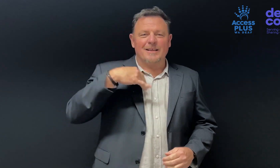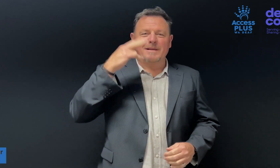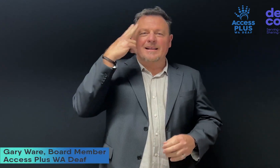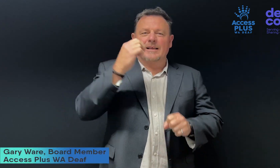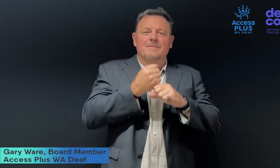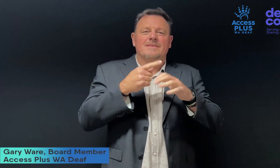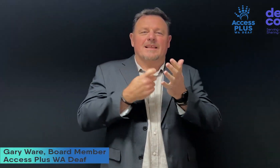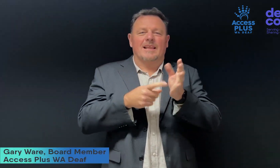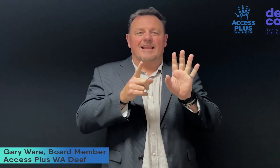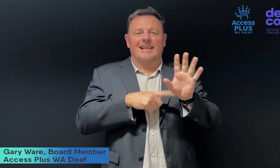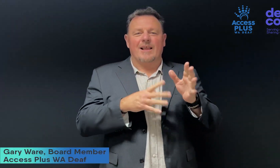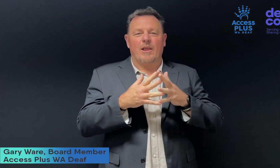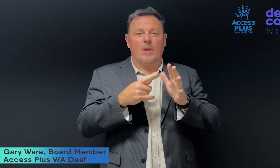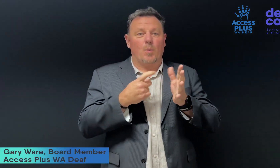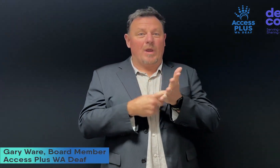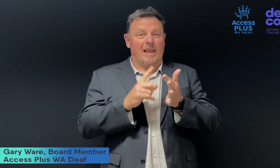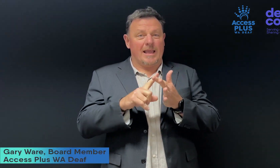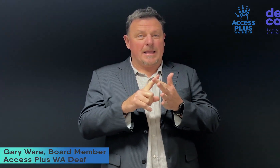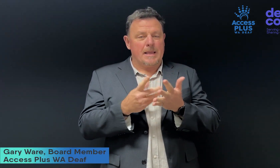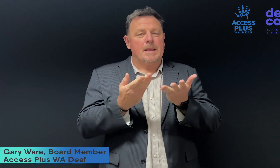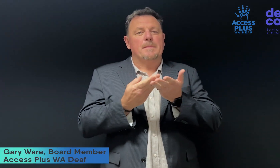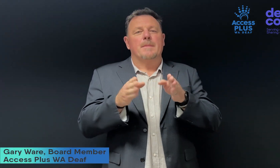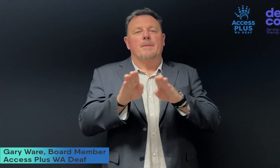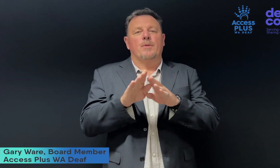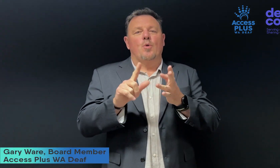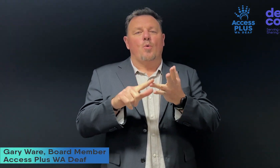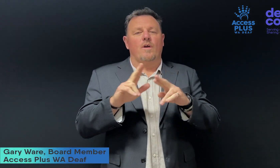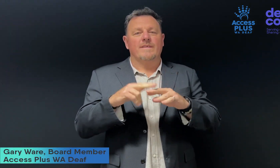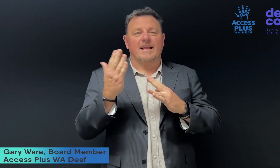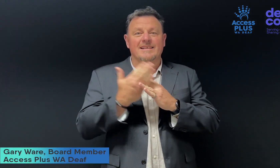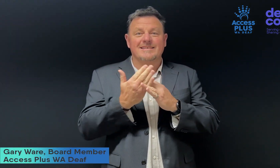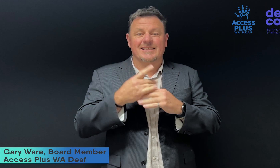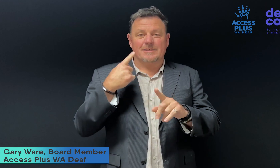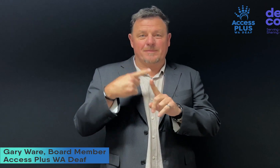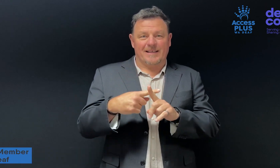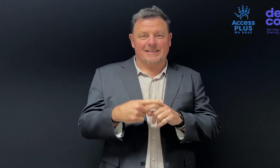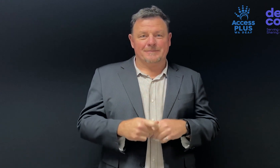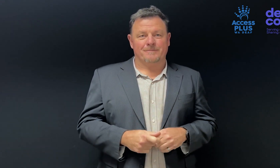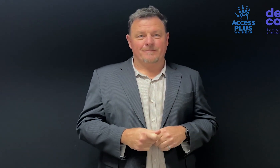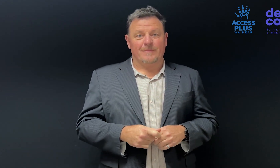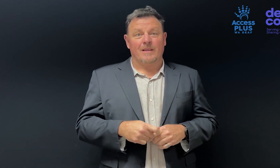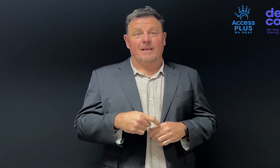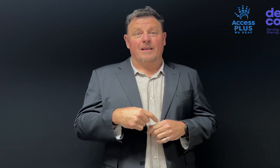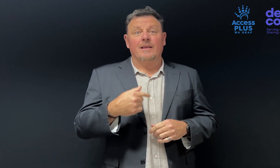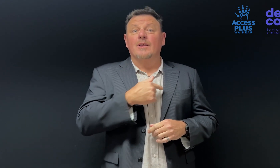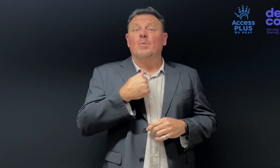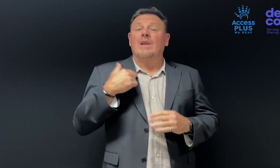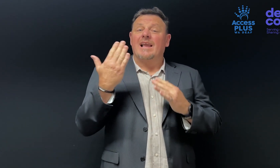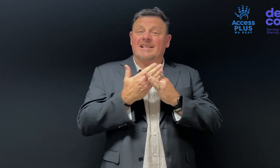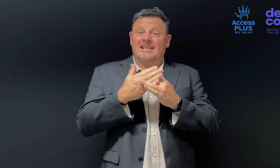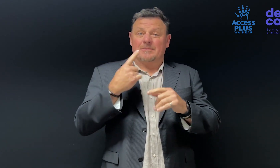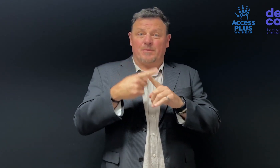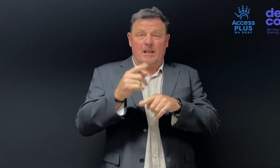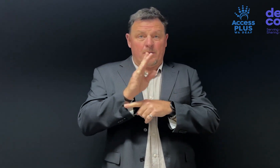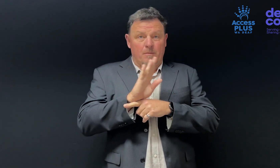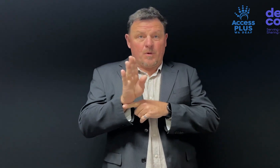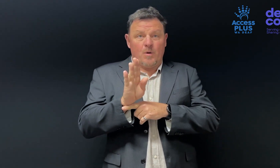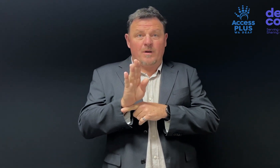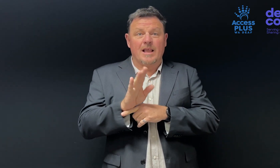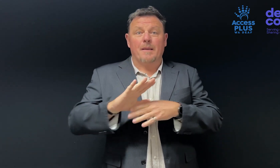Hi, my name is Gary Ware and I'm a member of Access Plus. We here at the Access